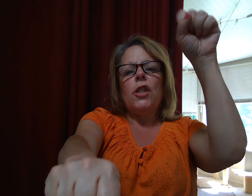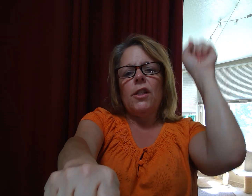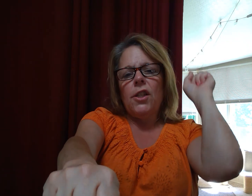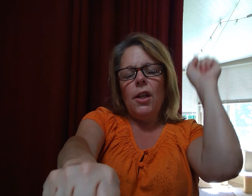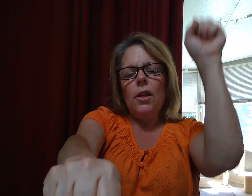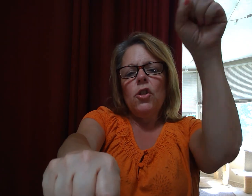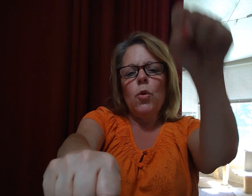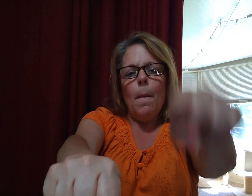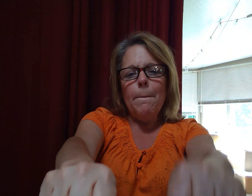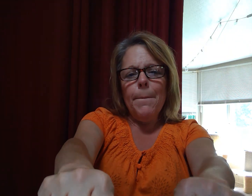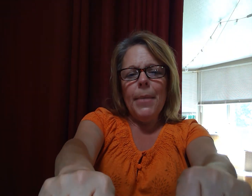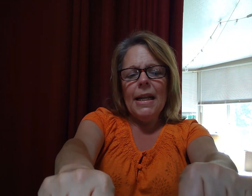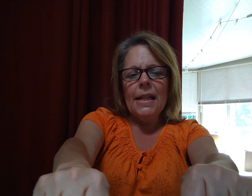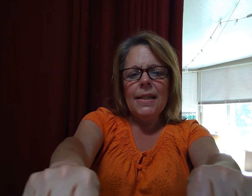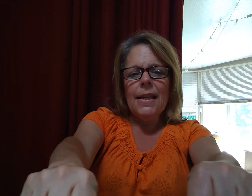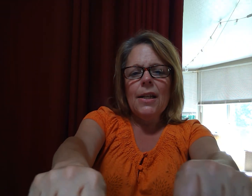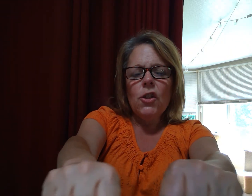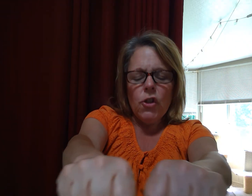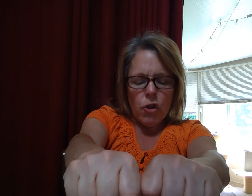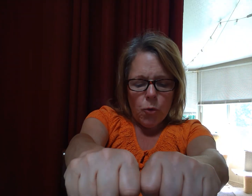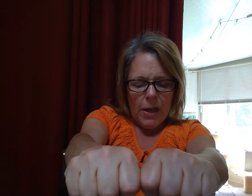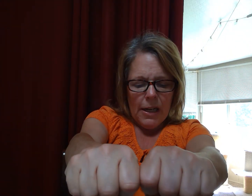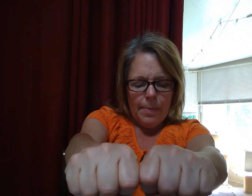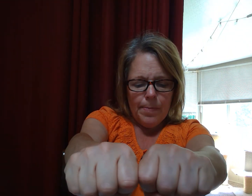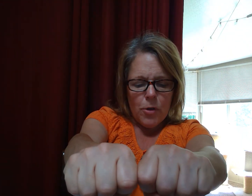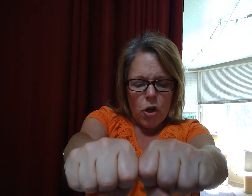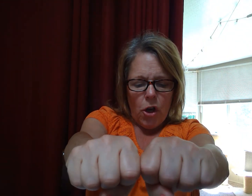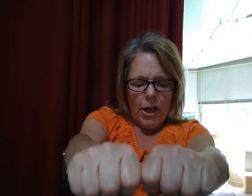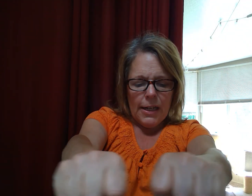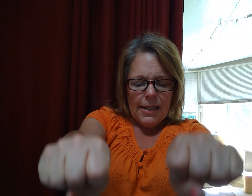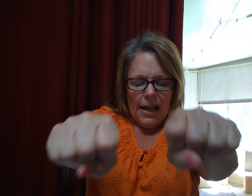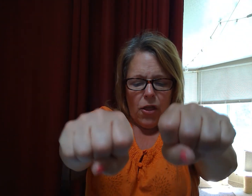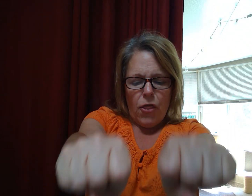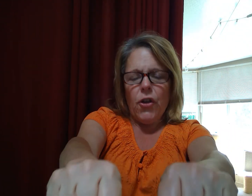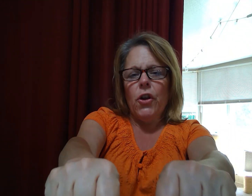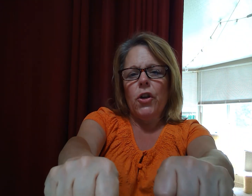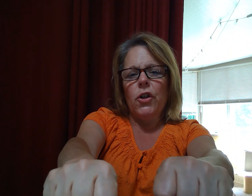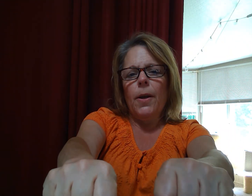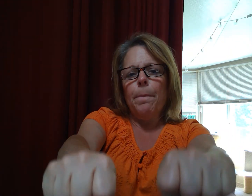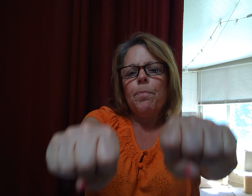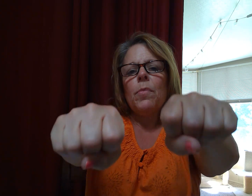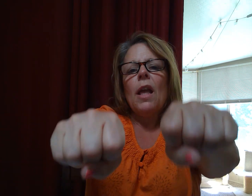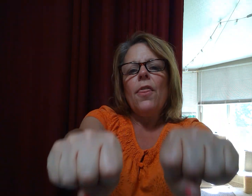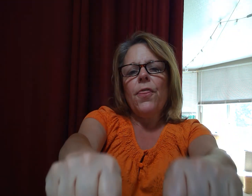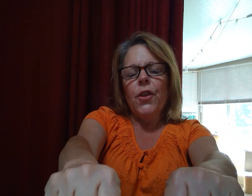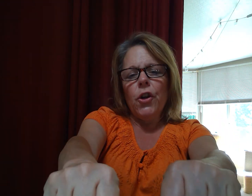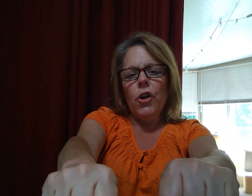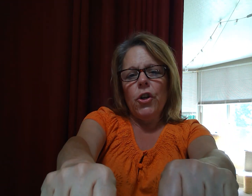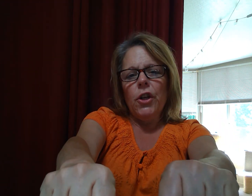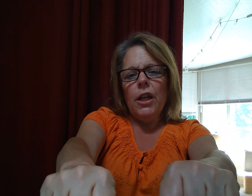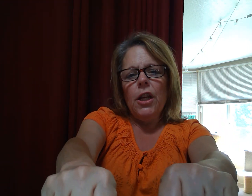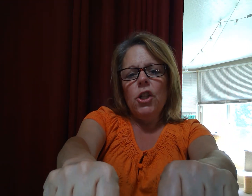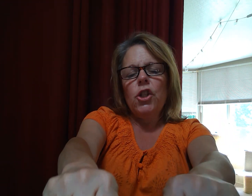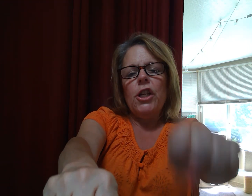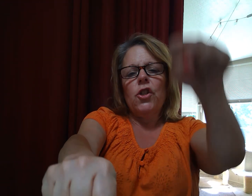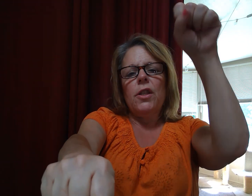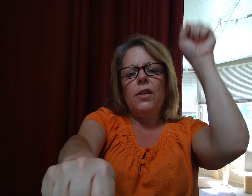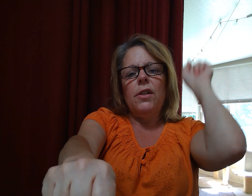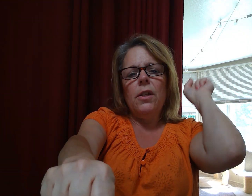the t to m and it's stream. Good. Good. Say third. Third. Change the d